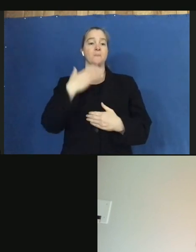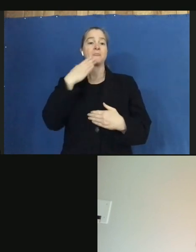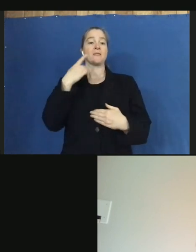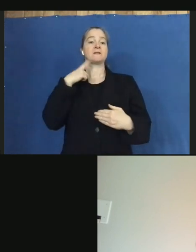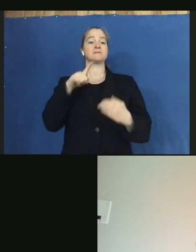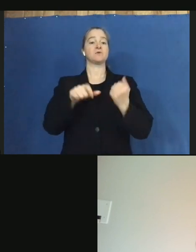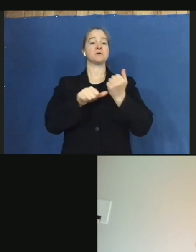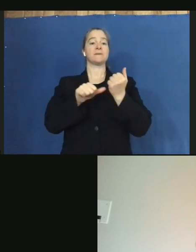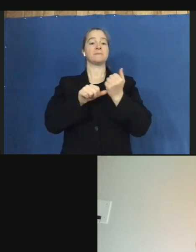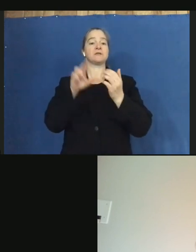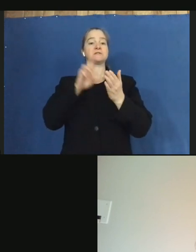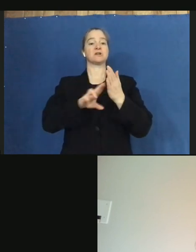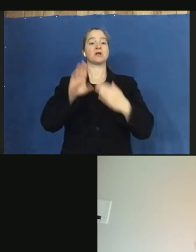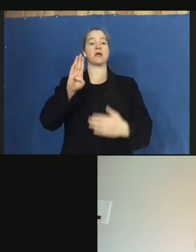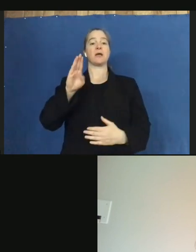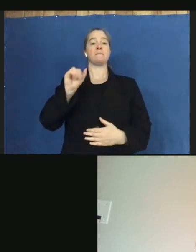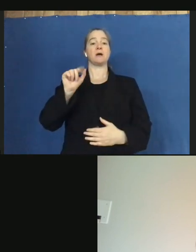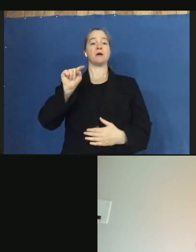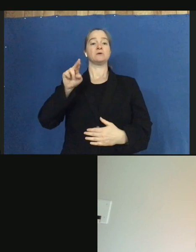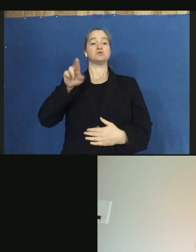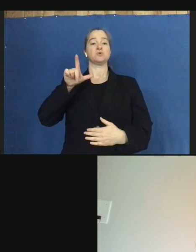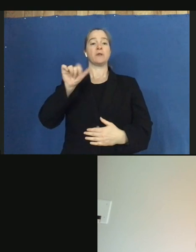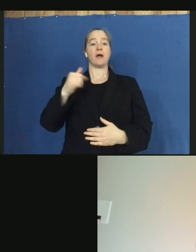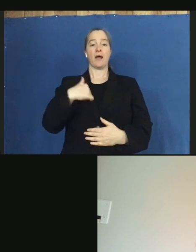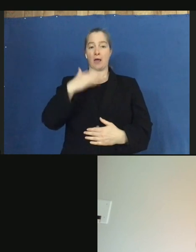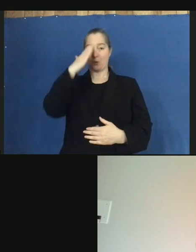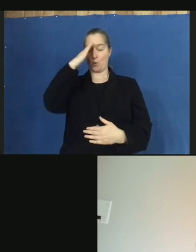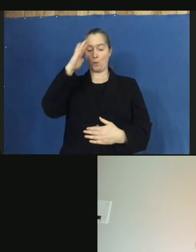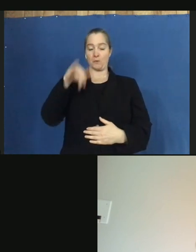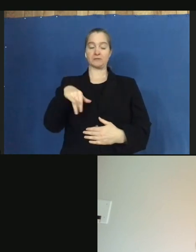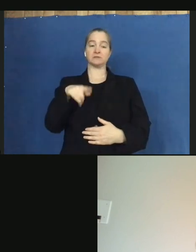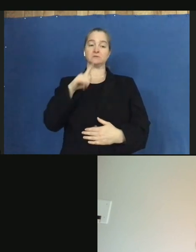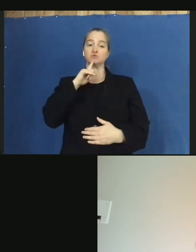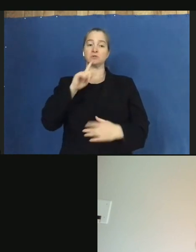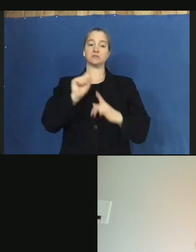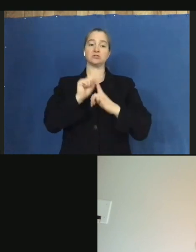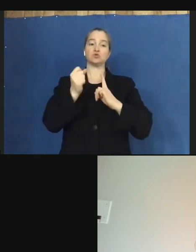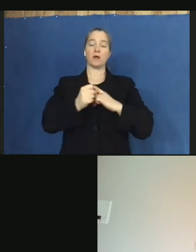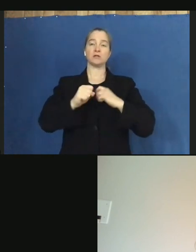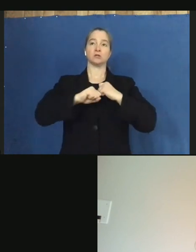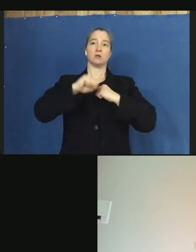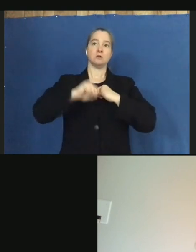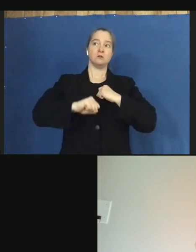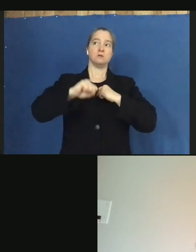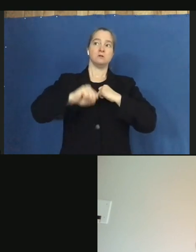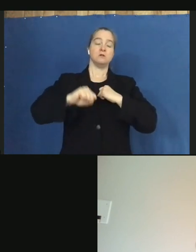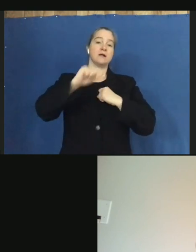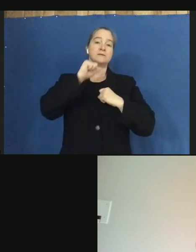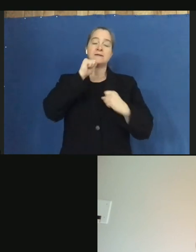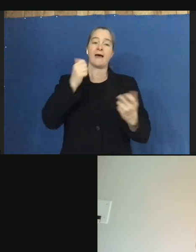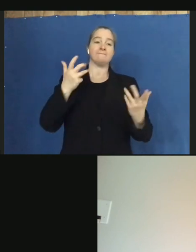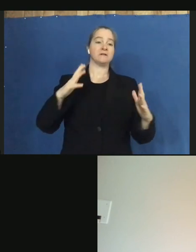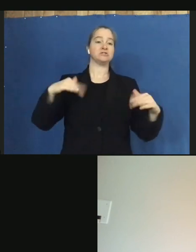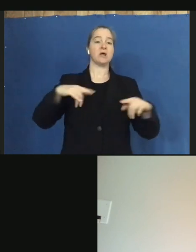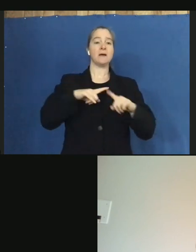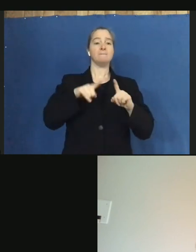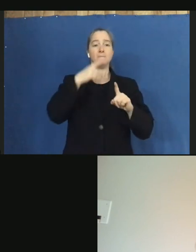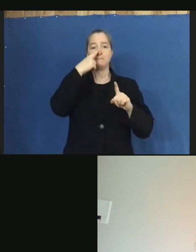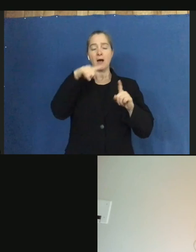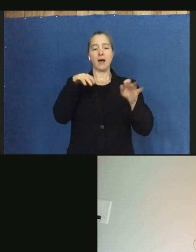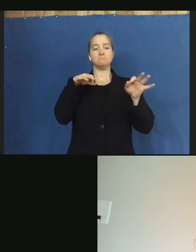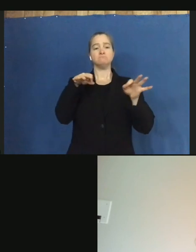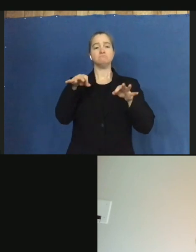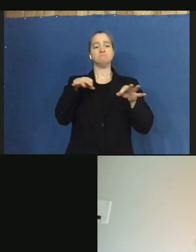Batula. I know this is, you know, of course, a drawn-out situation, and we're definitely not done with it yet. But can you just kind of talk about